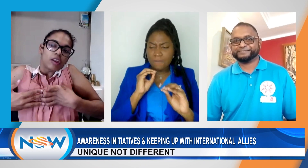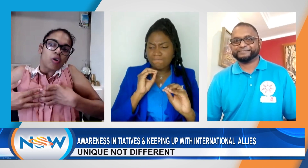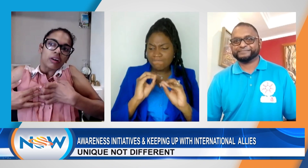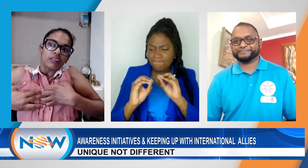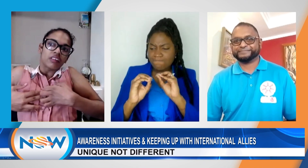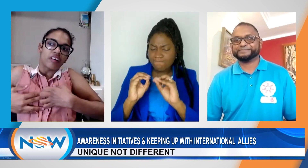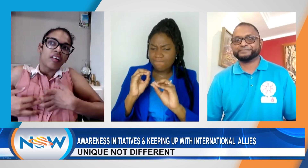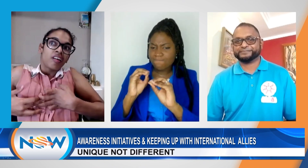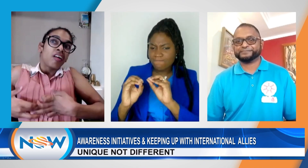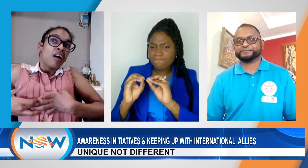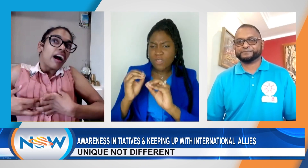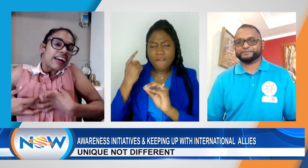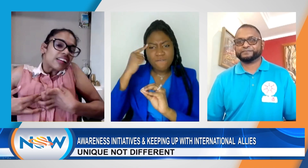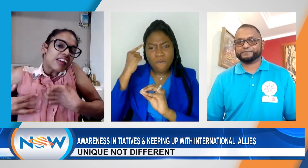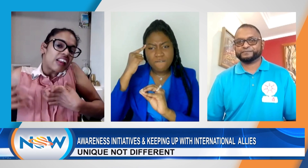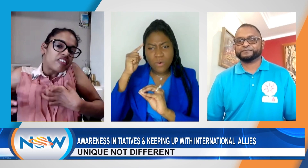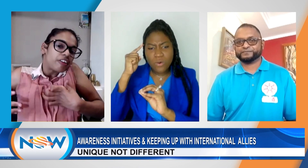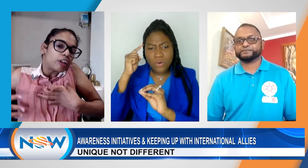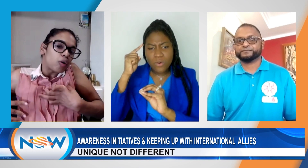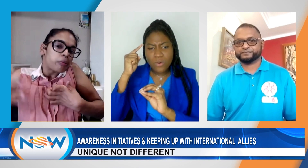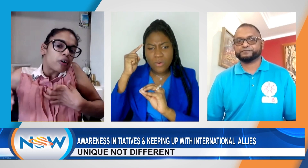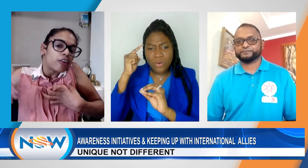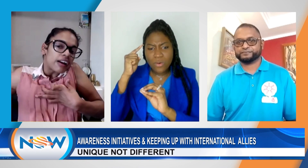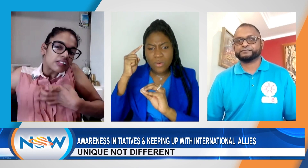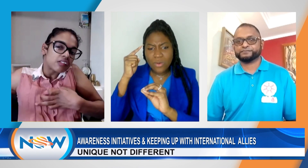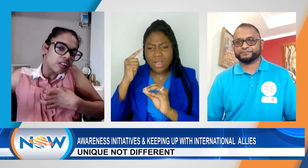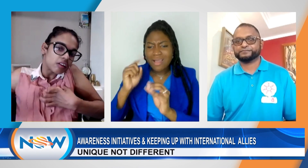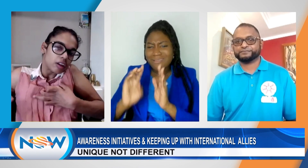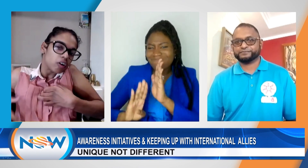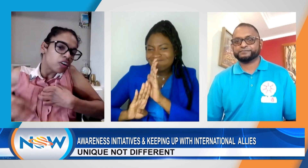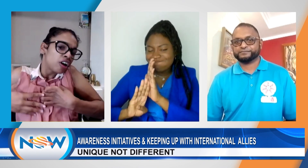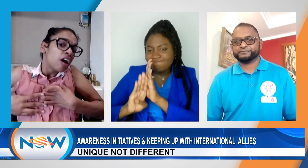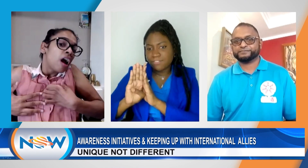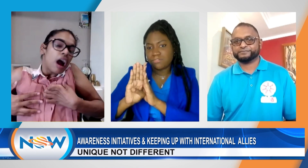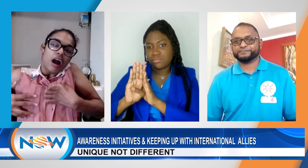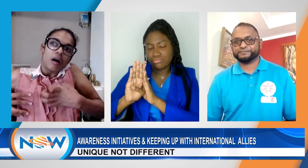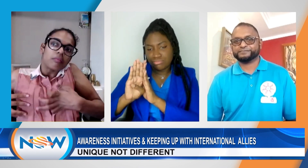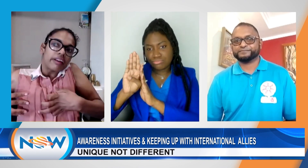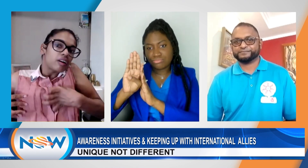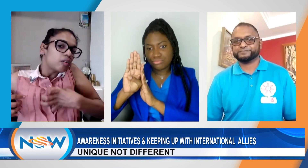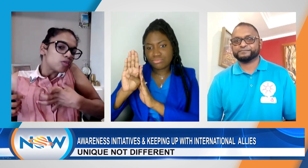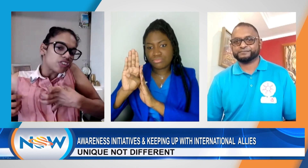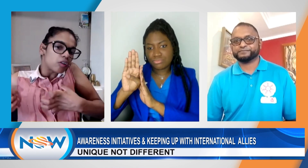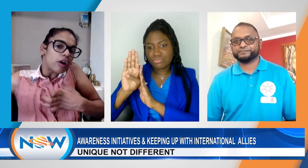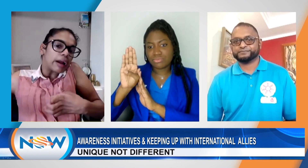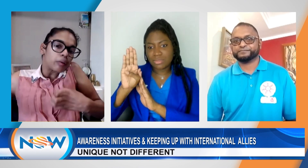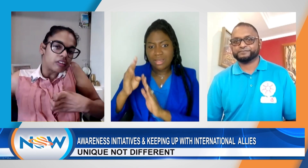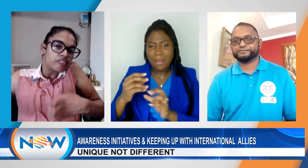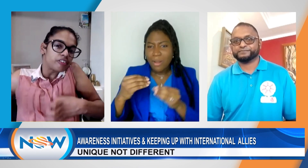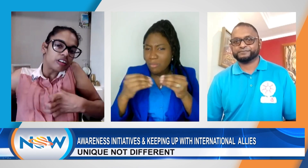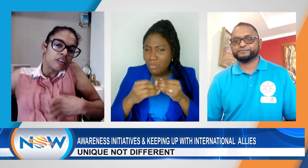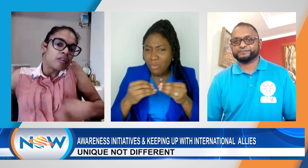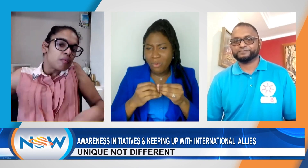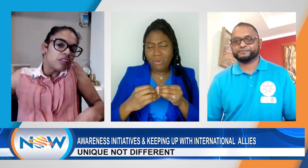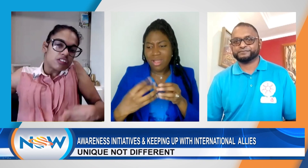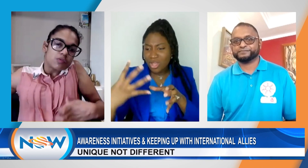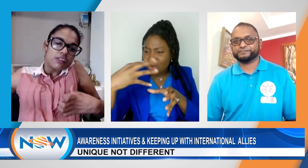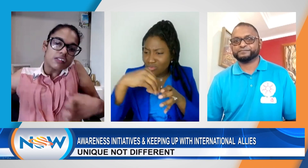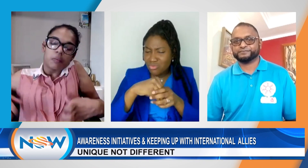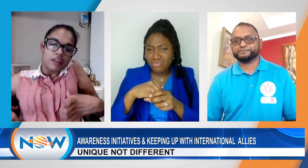in order to, I guess, elevate or progress, you know, inclusion or equity for persons with disability